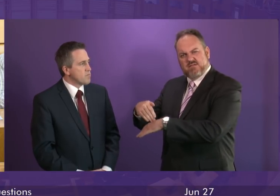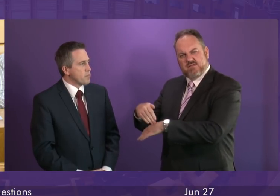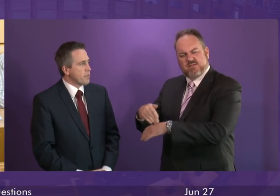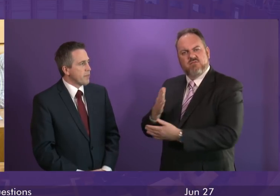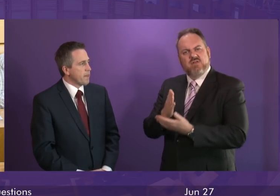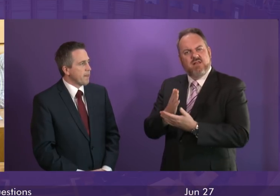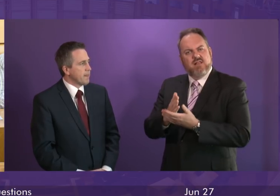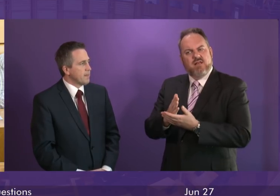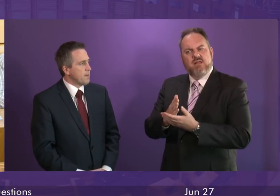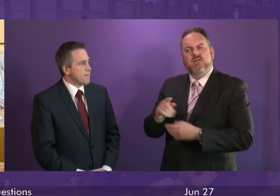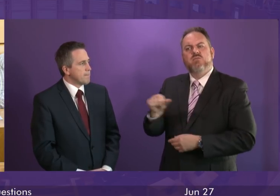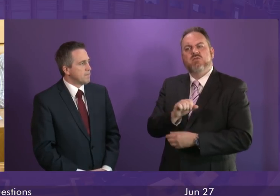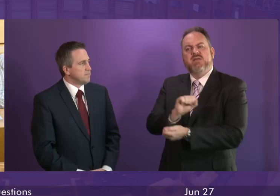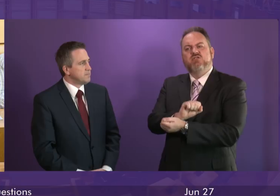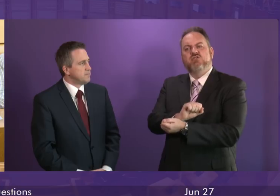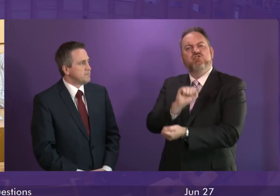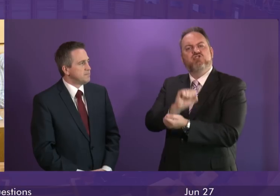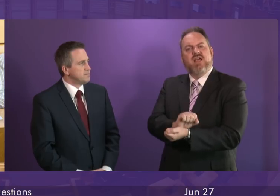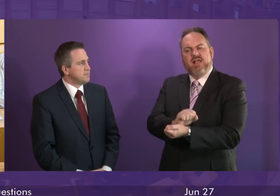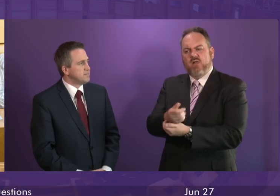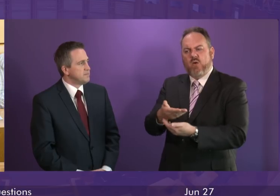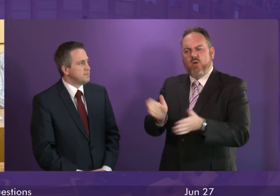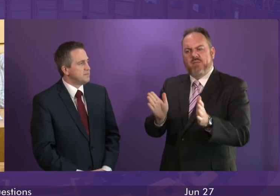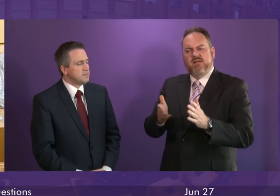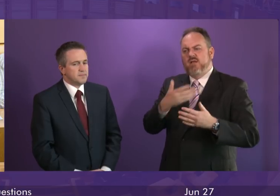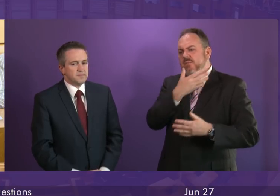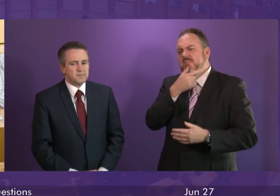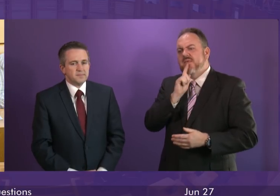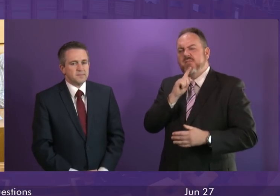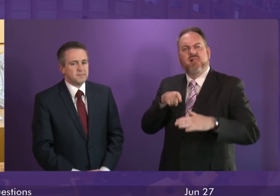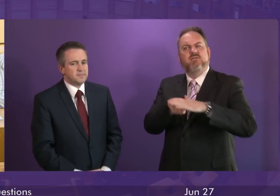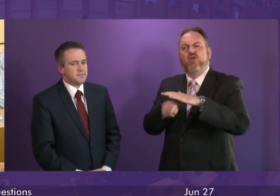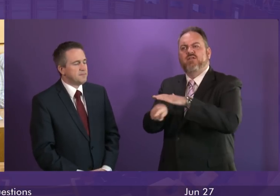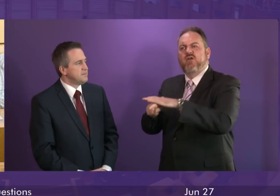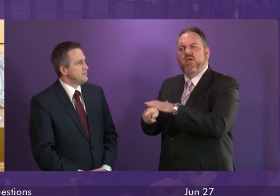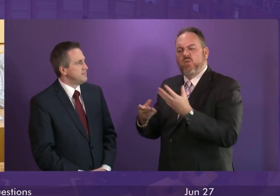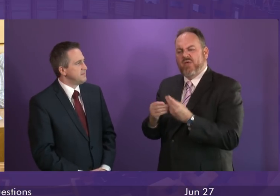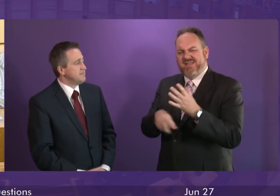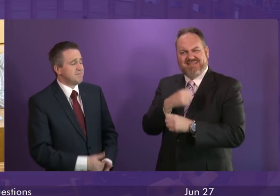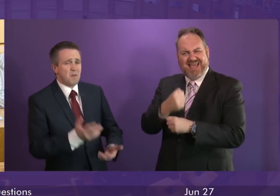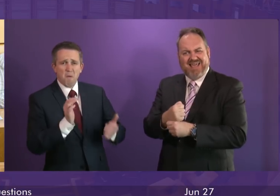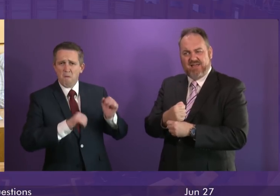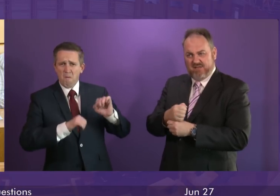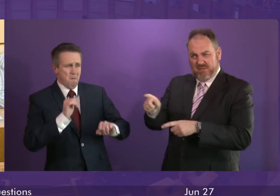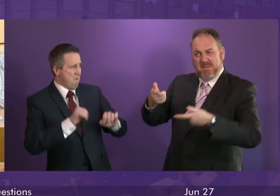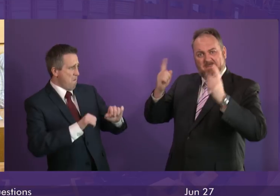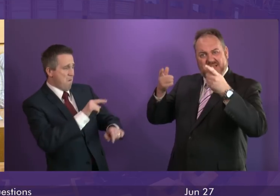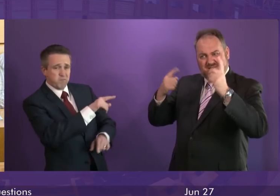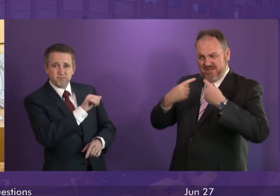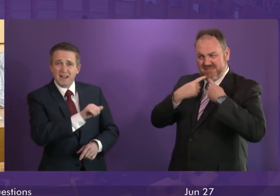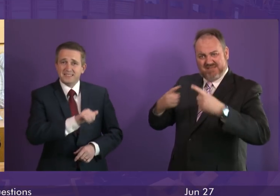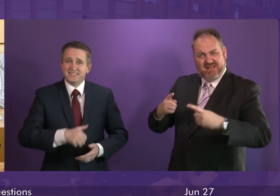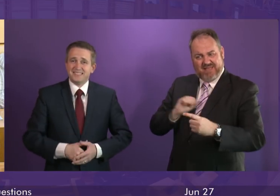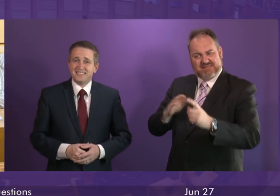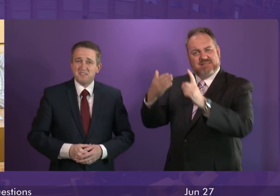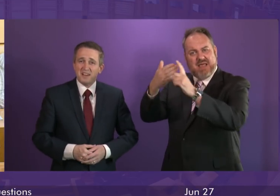it wants to start emptying the jails and let lots of people who would have been in prison out on the street wearing tags instead. That is what you said. Now,